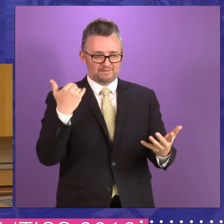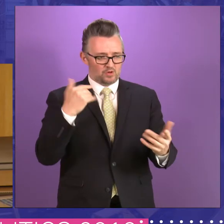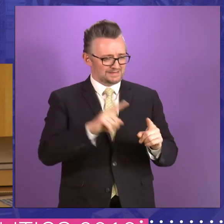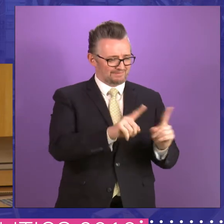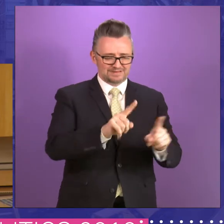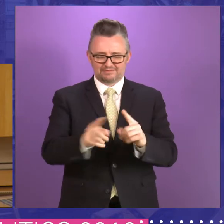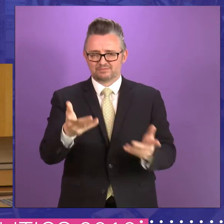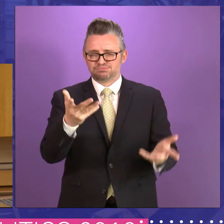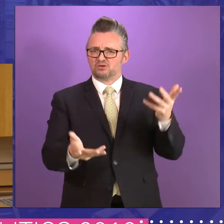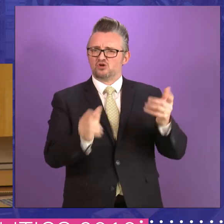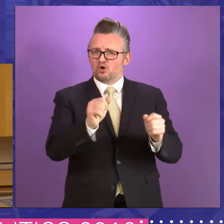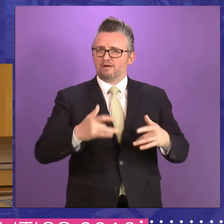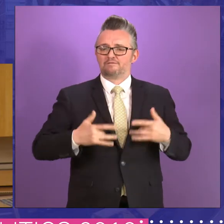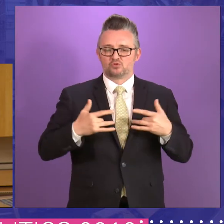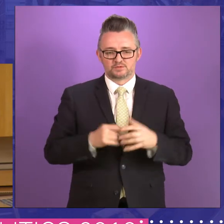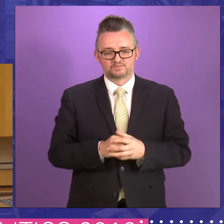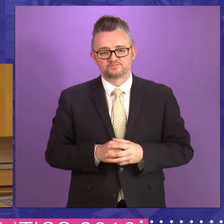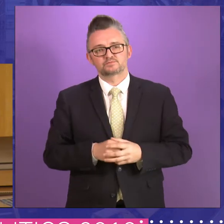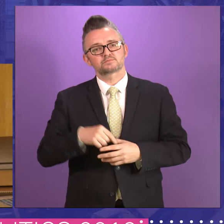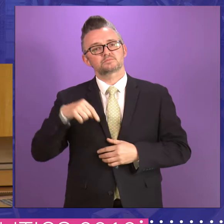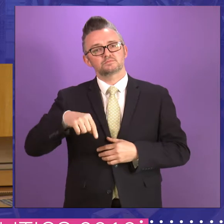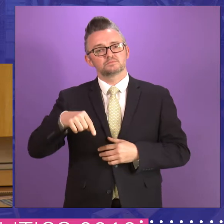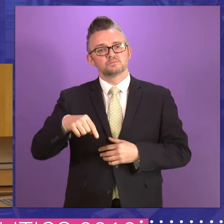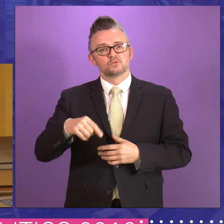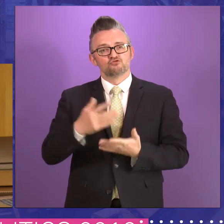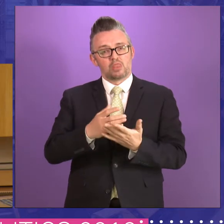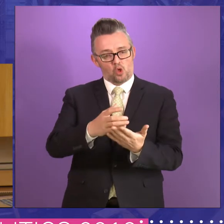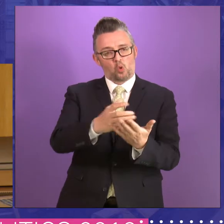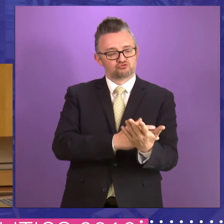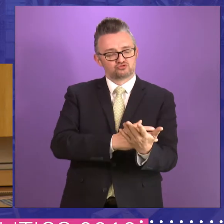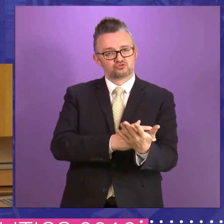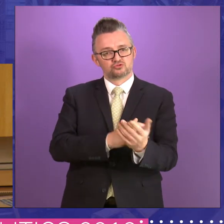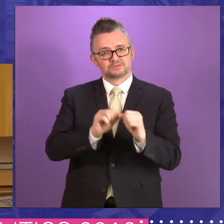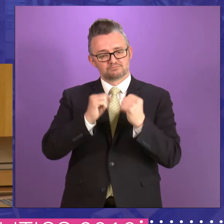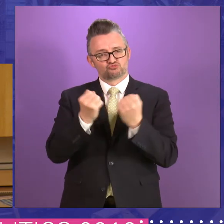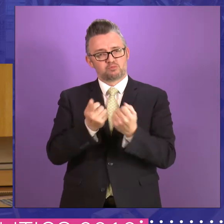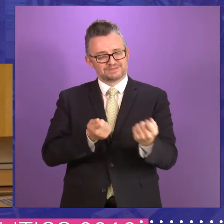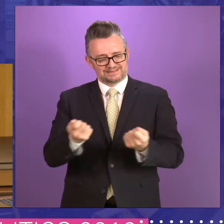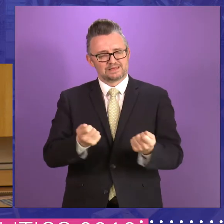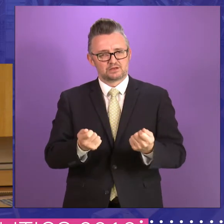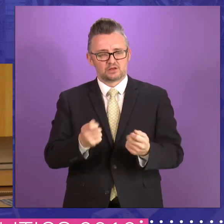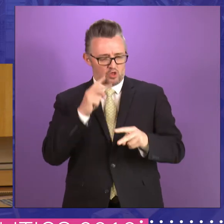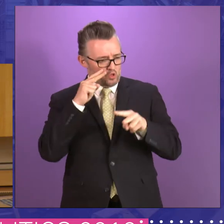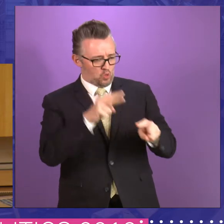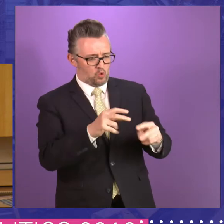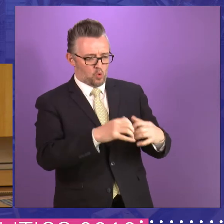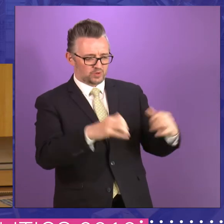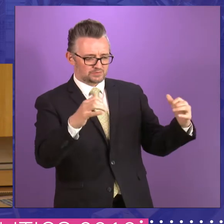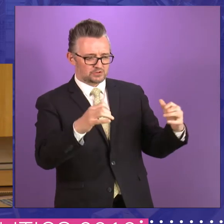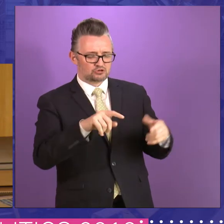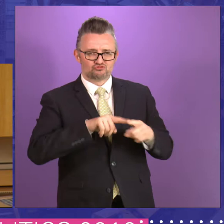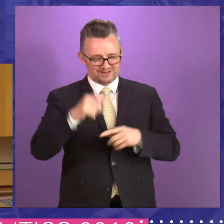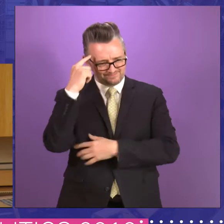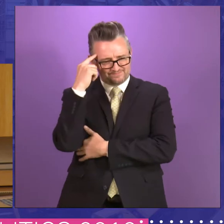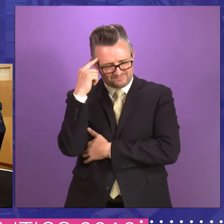both? I mean, the work of the constitutional steering group was essentially to look at Westminster and not for the sheer hell of it, but try and devise